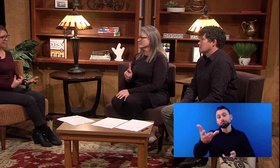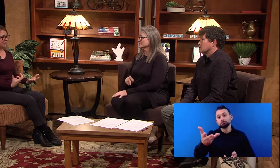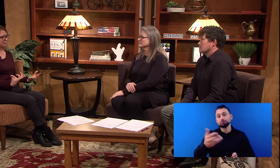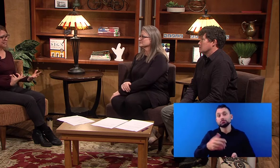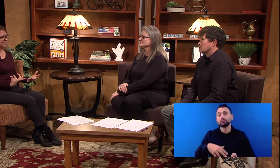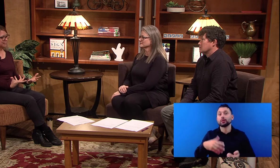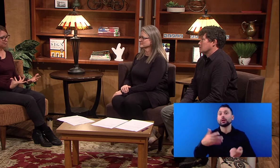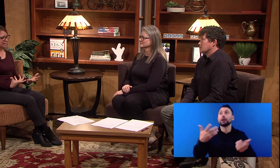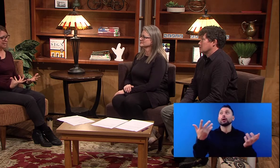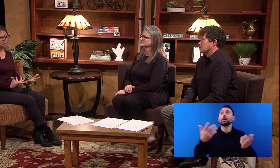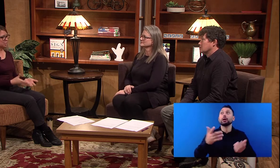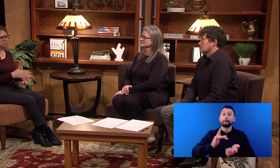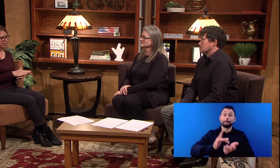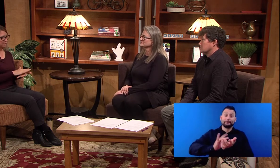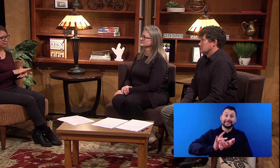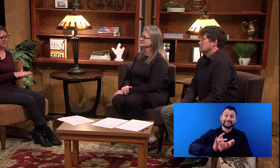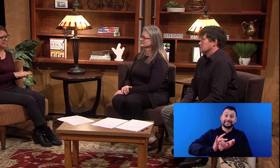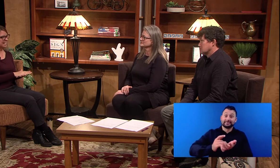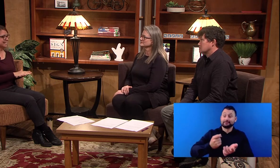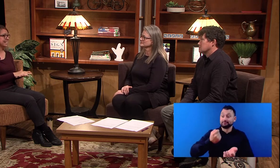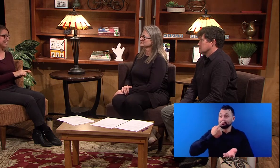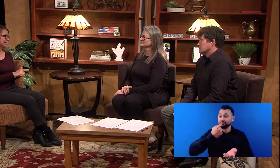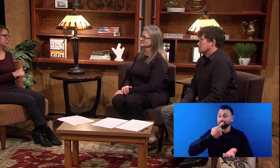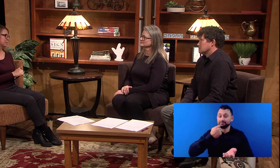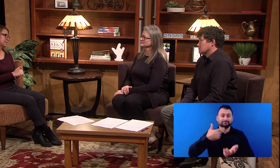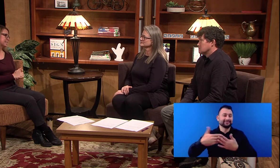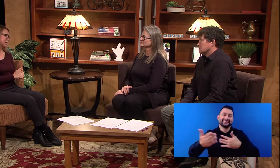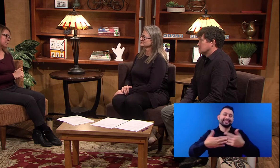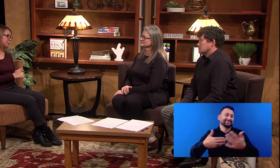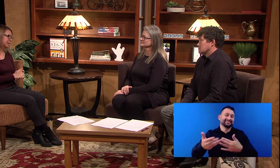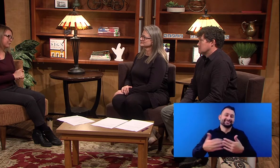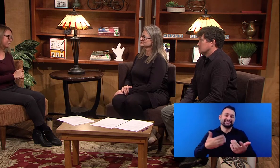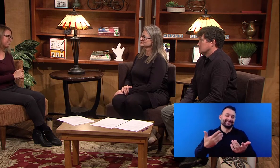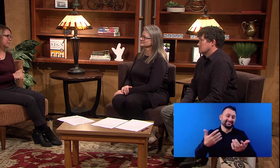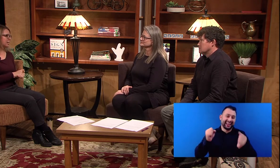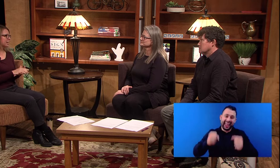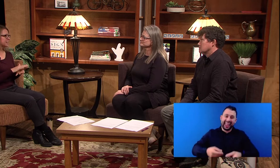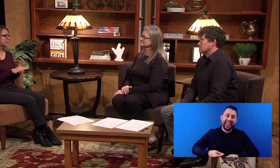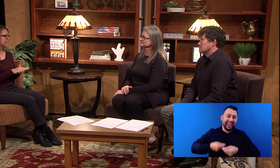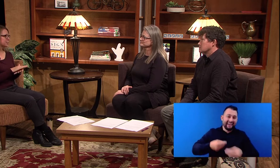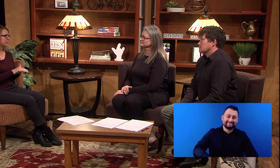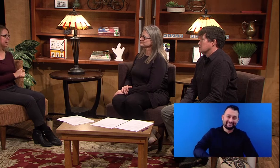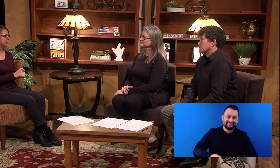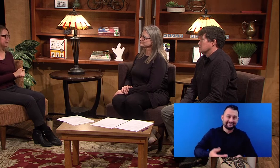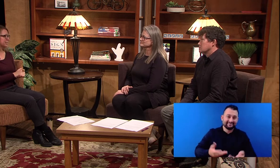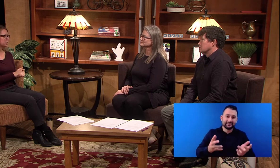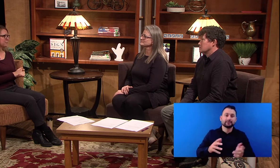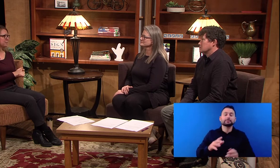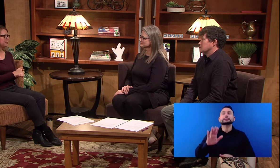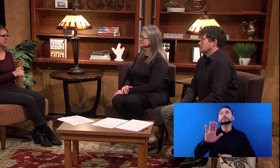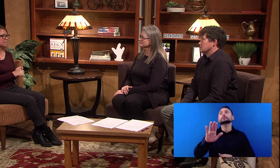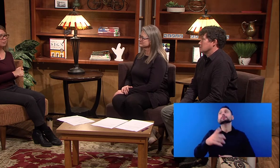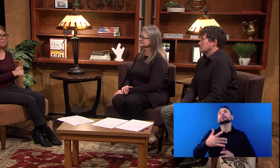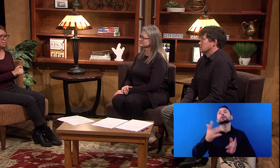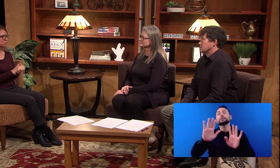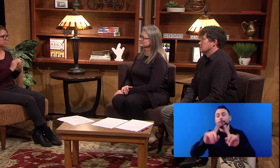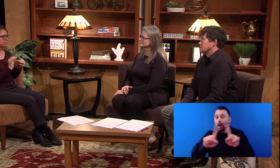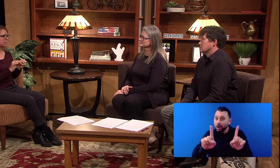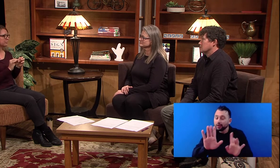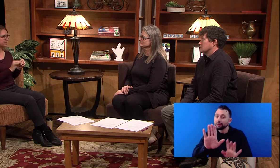they, if they take their medication on a regular basis, they can get to an undetectable level. Undetectable level of HIV means there's such a small of a